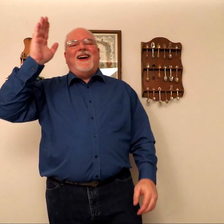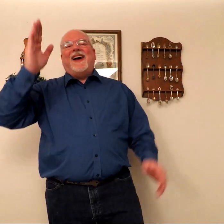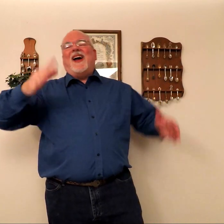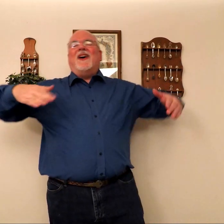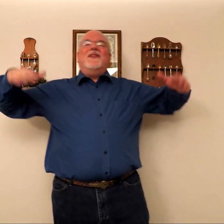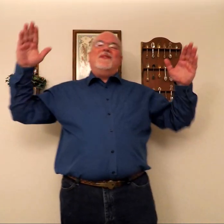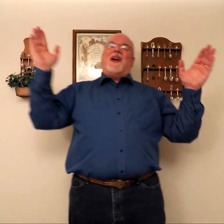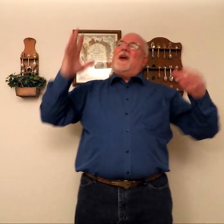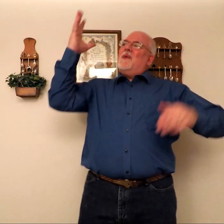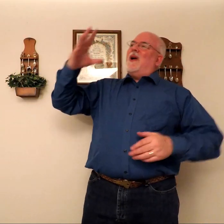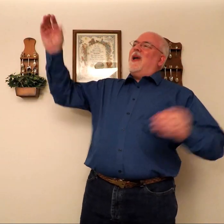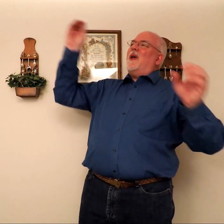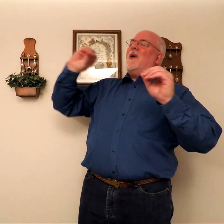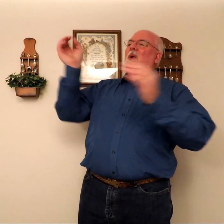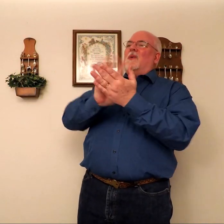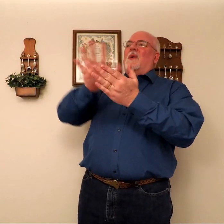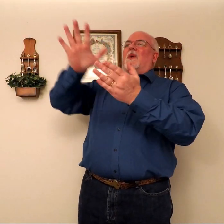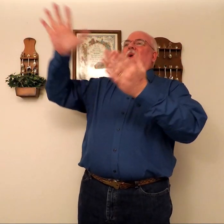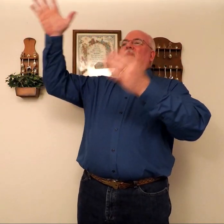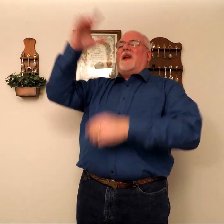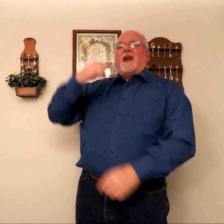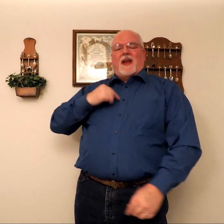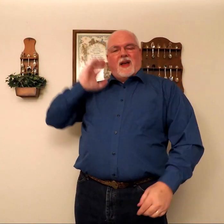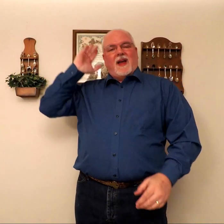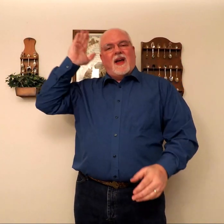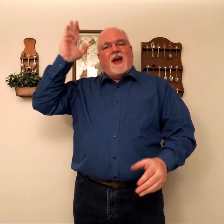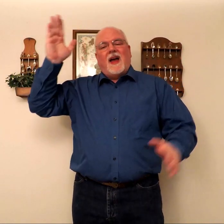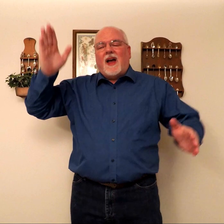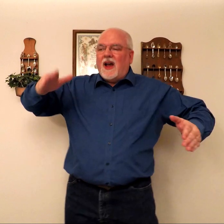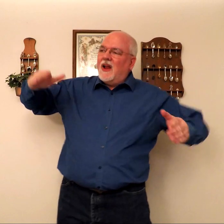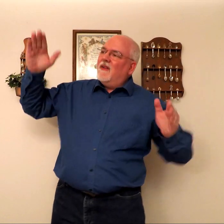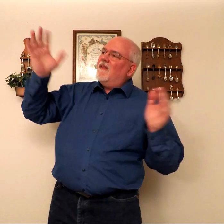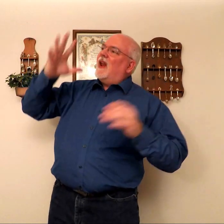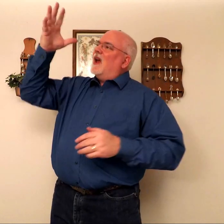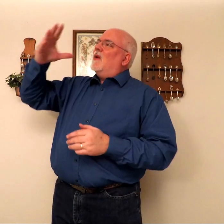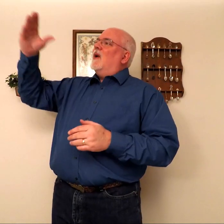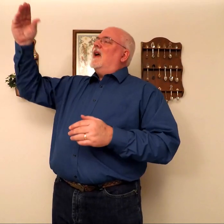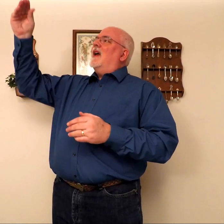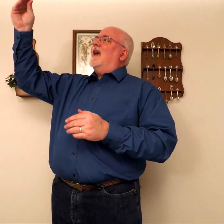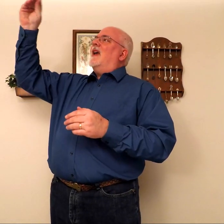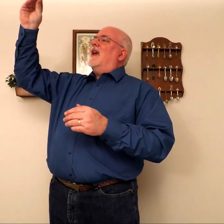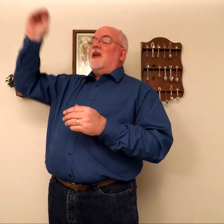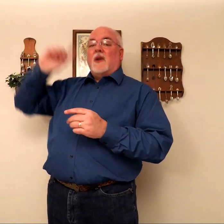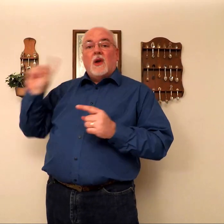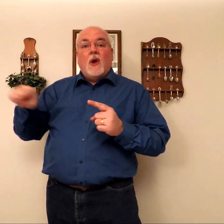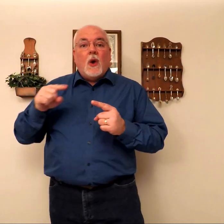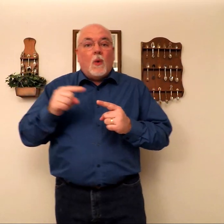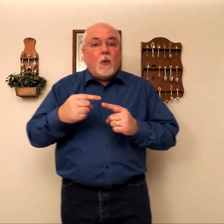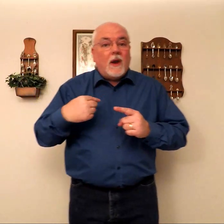I'll fly away, O glory, I'll fly away. When